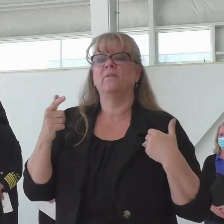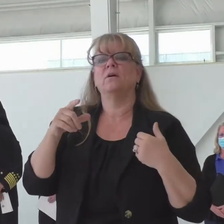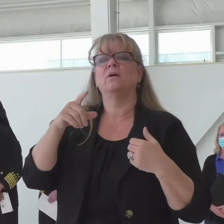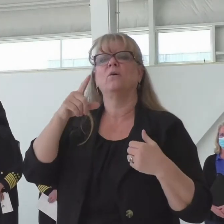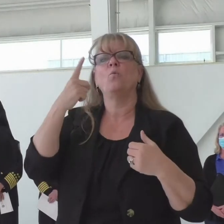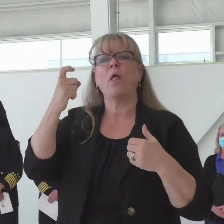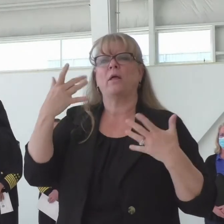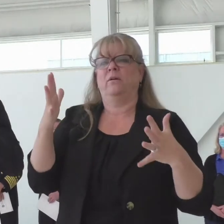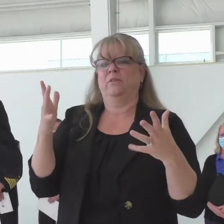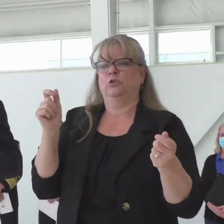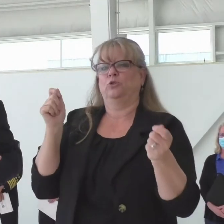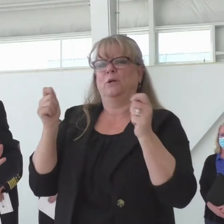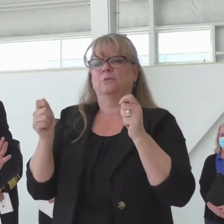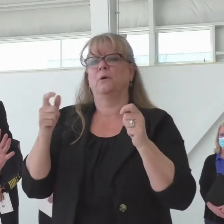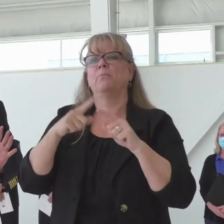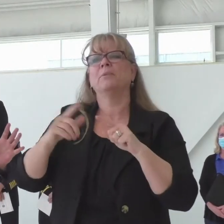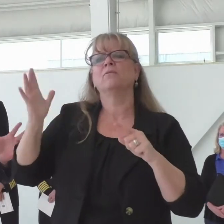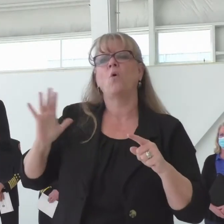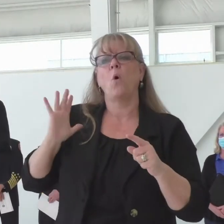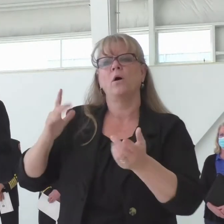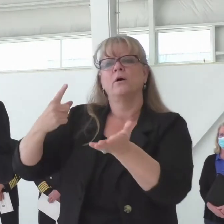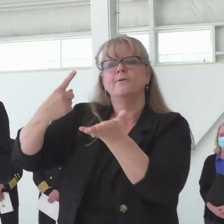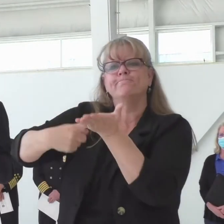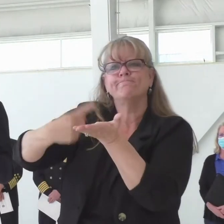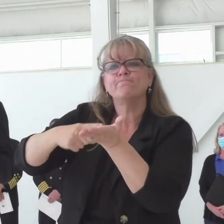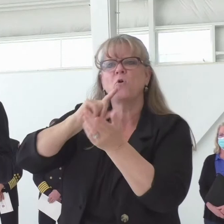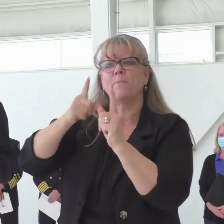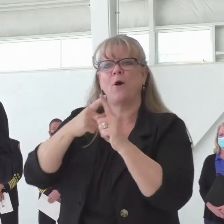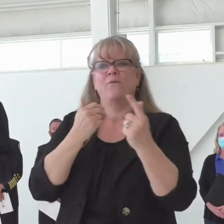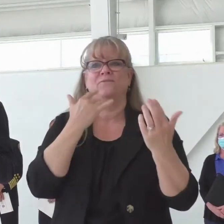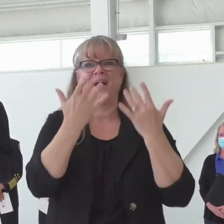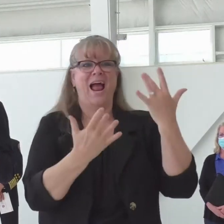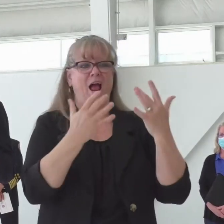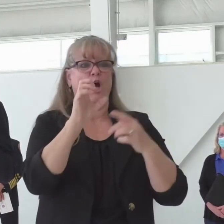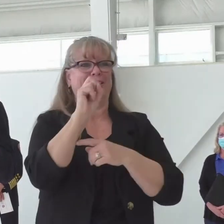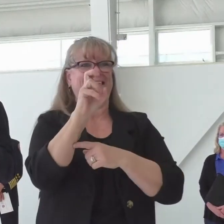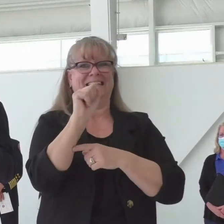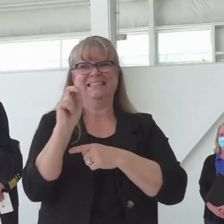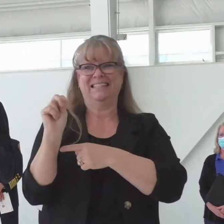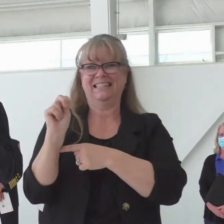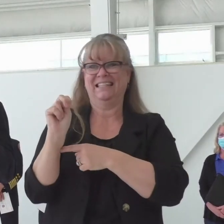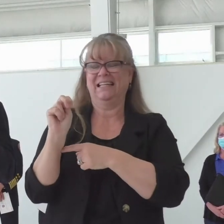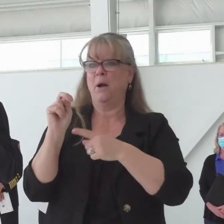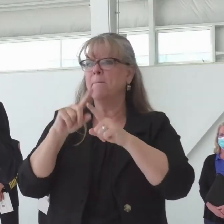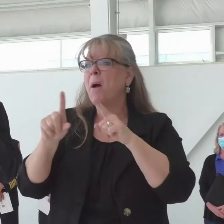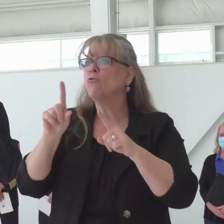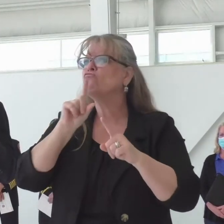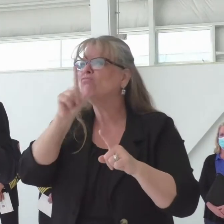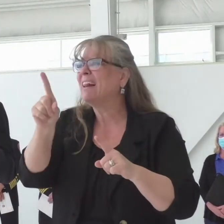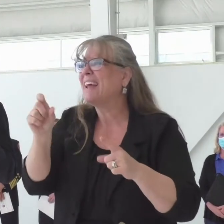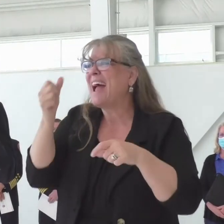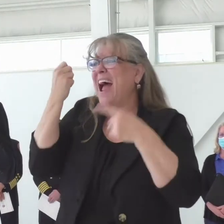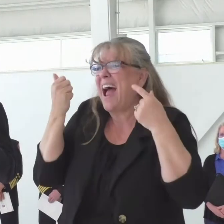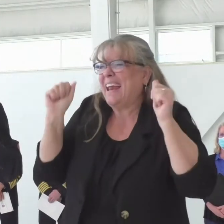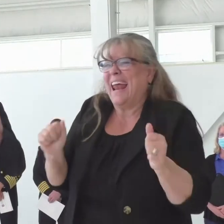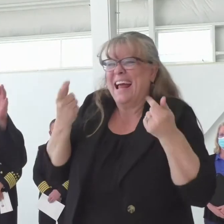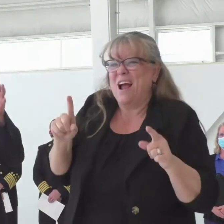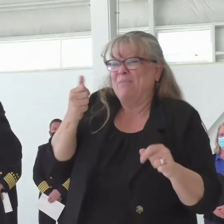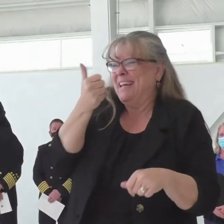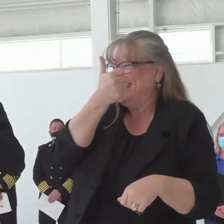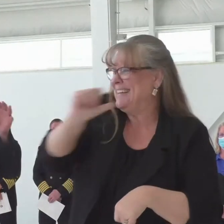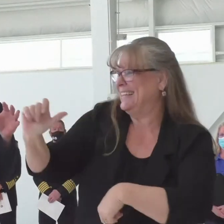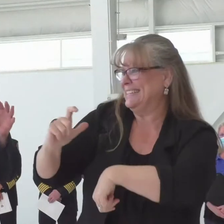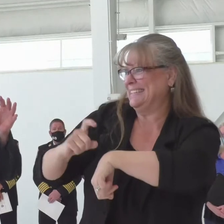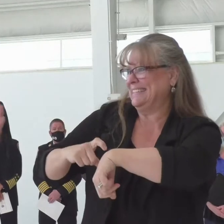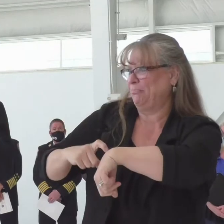about a fire season. It's now a year-round phenomena, right? I mean, here we are going into our, essentially, our monsoon season, our wettest season.